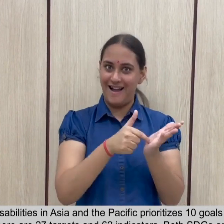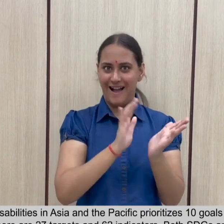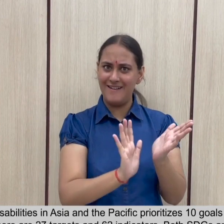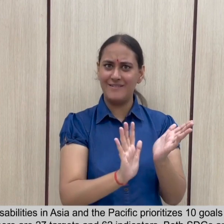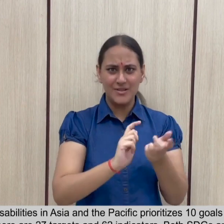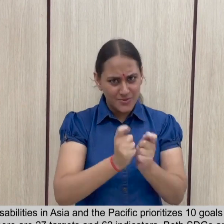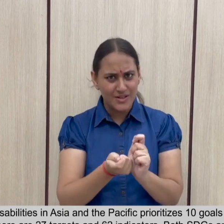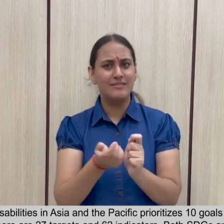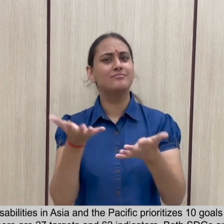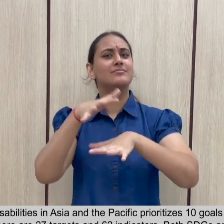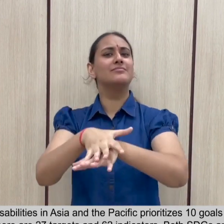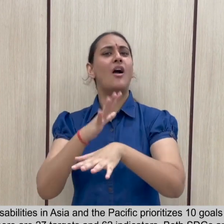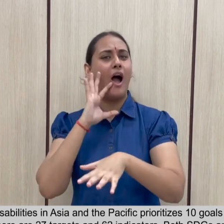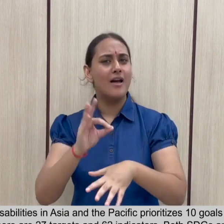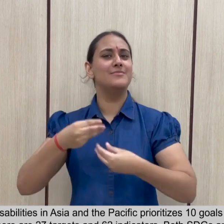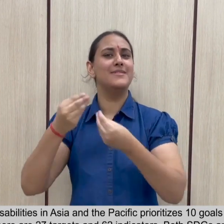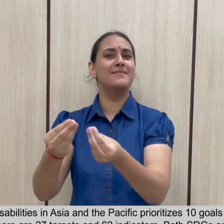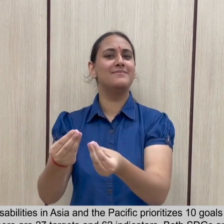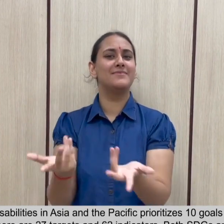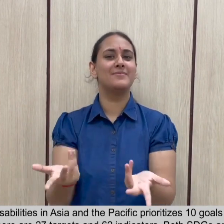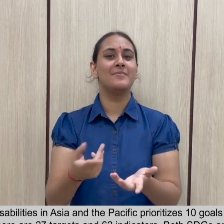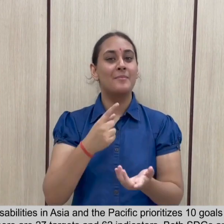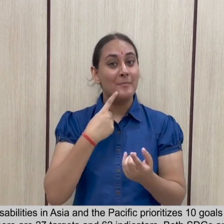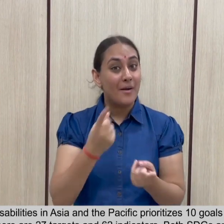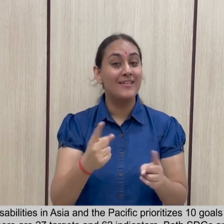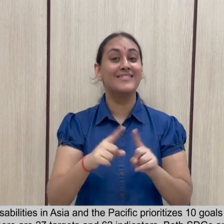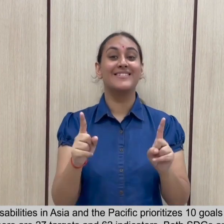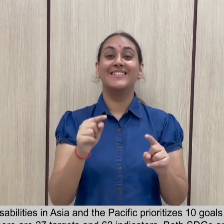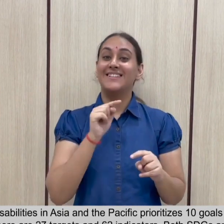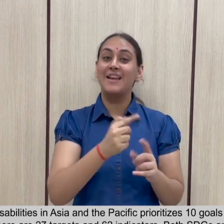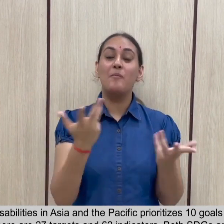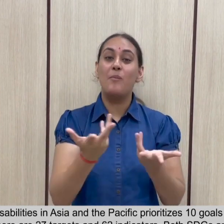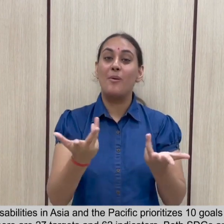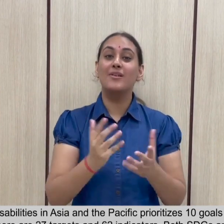and the Pacific prioritizes 10 goals for implementation of the UNCRPD.